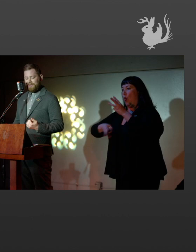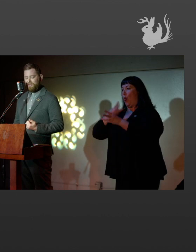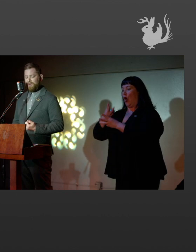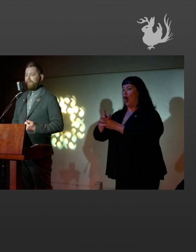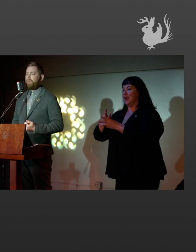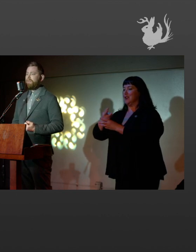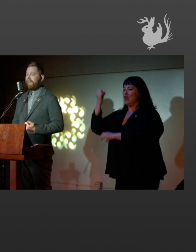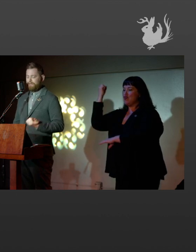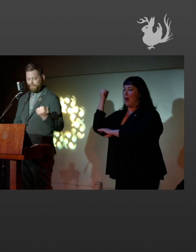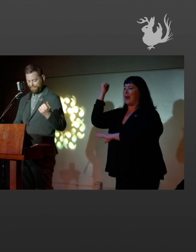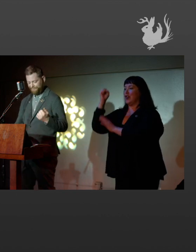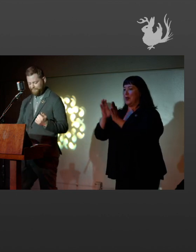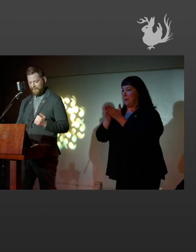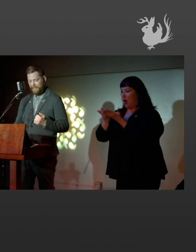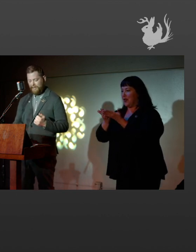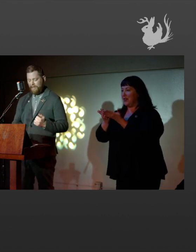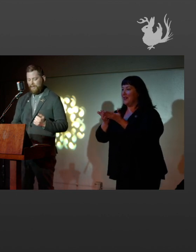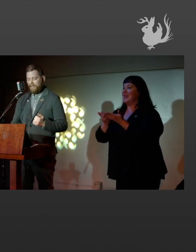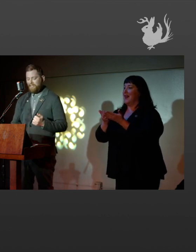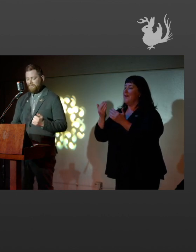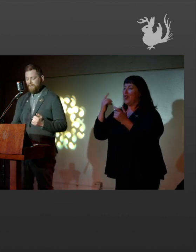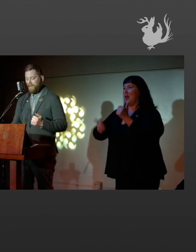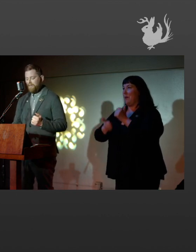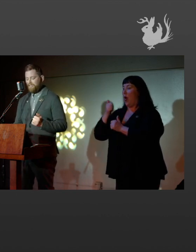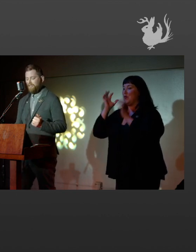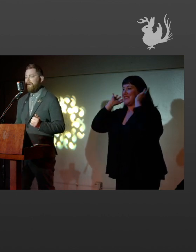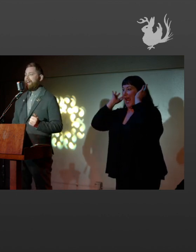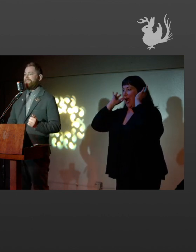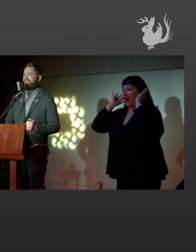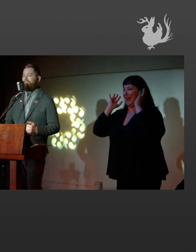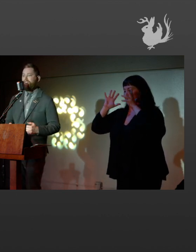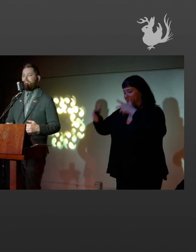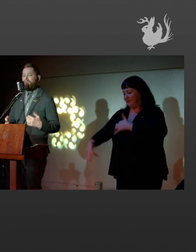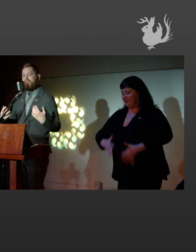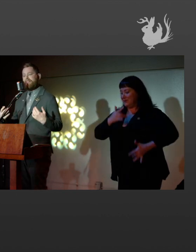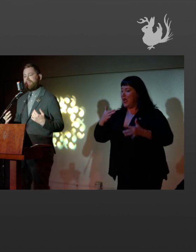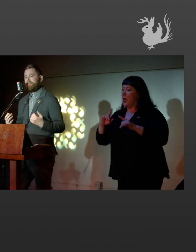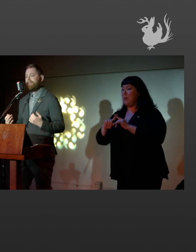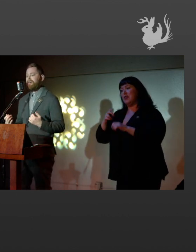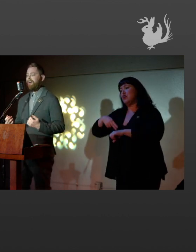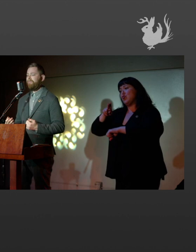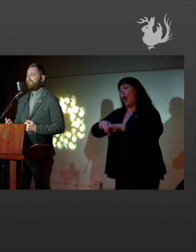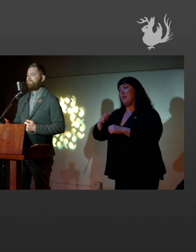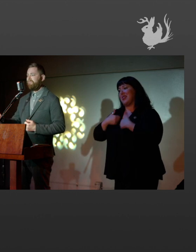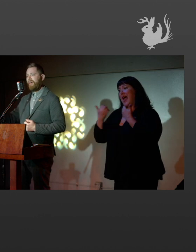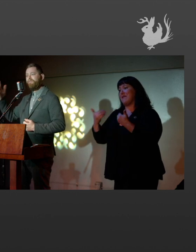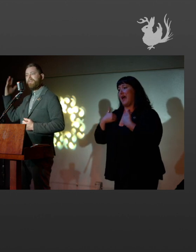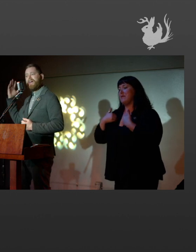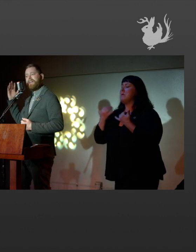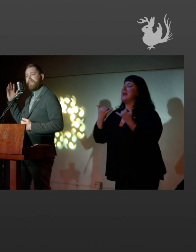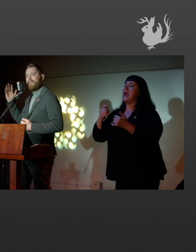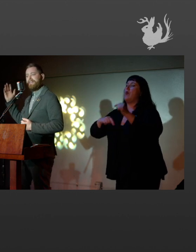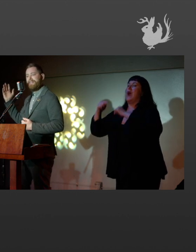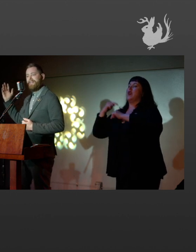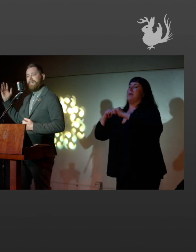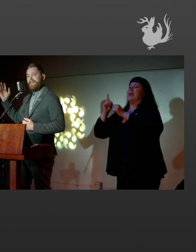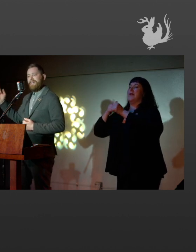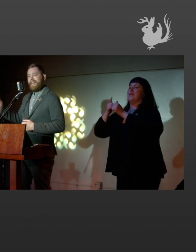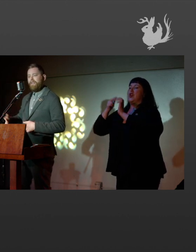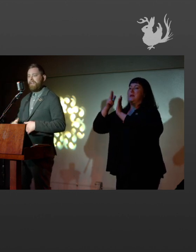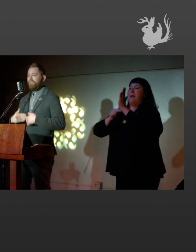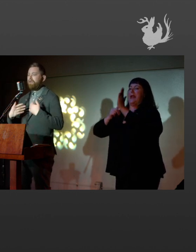otherwise, she seems to have a really normal life. So I want to circle back to that first painting and kind of look at it again.